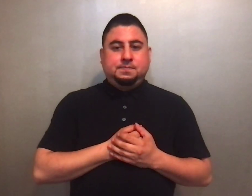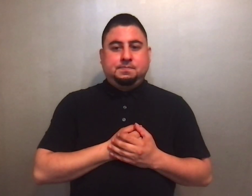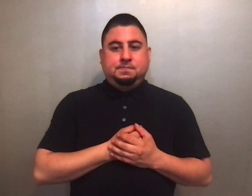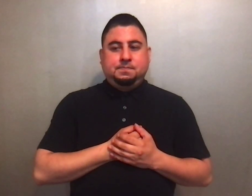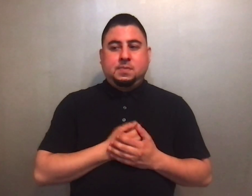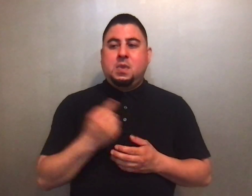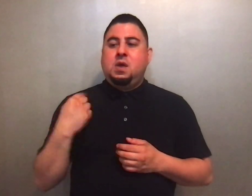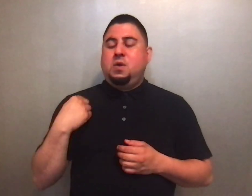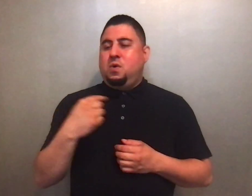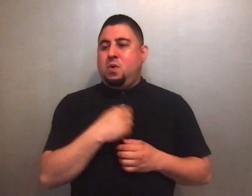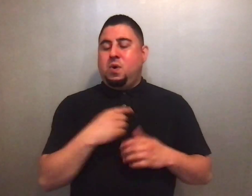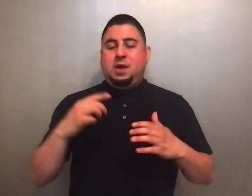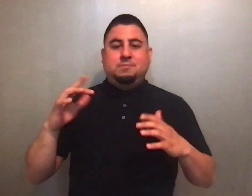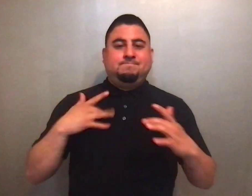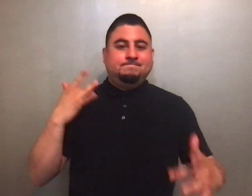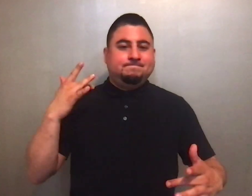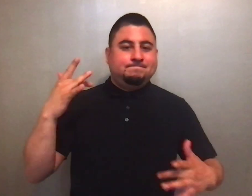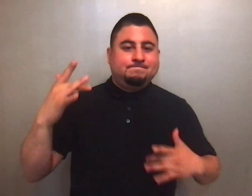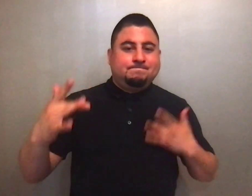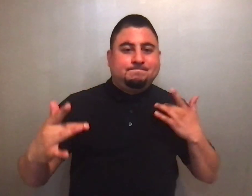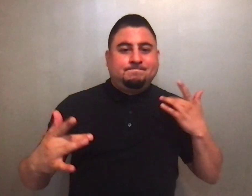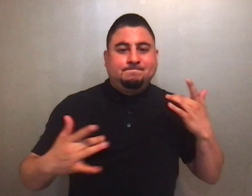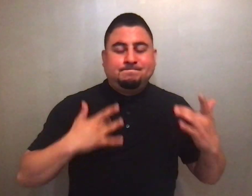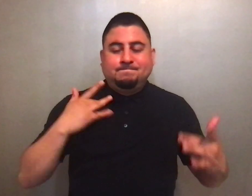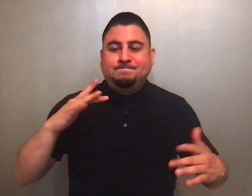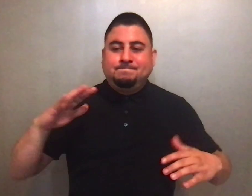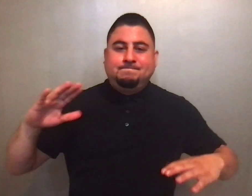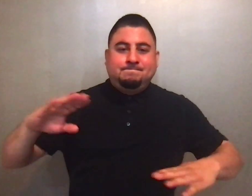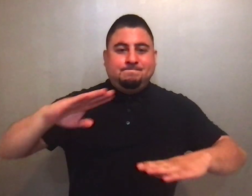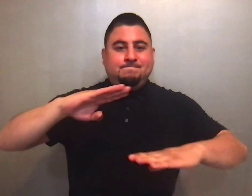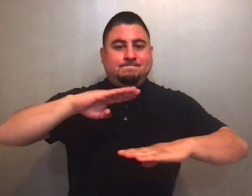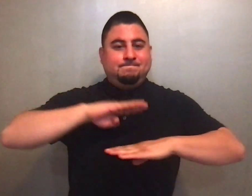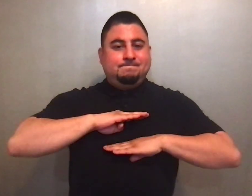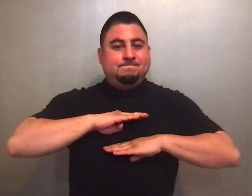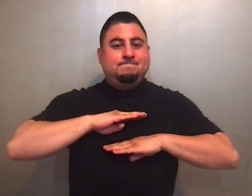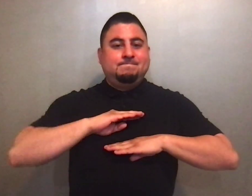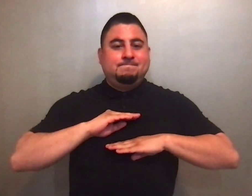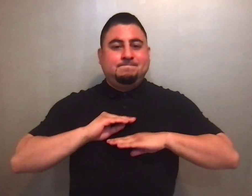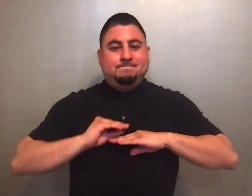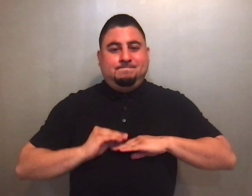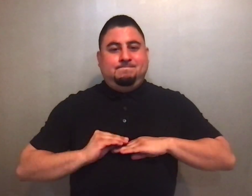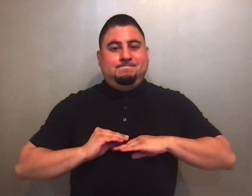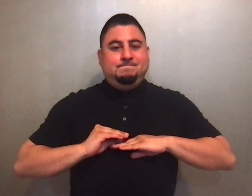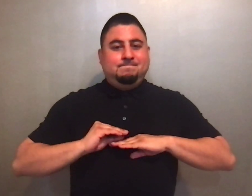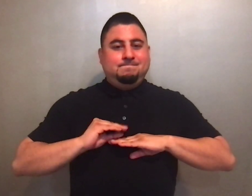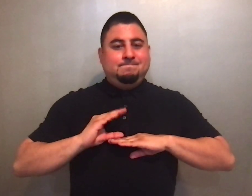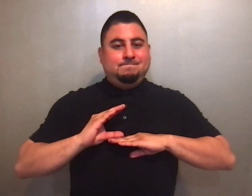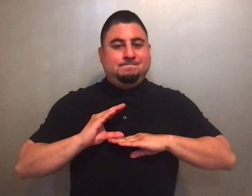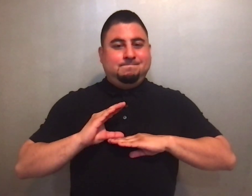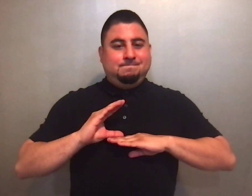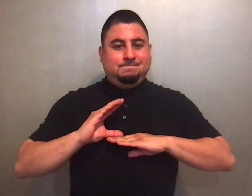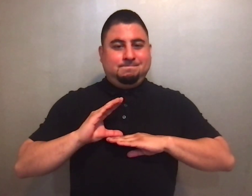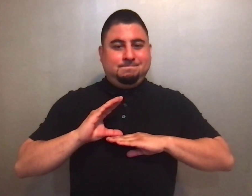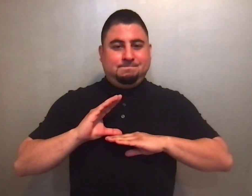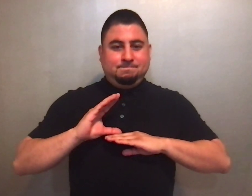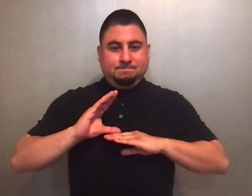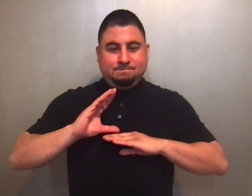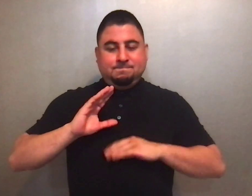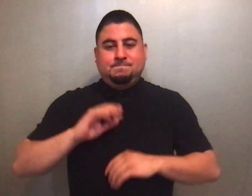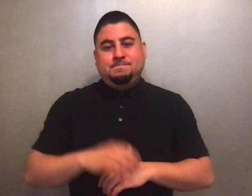We are filled with joy, We joy,